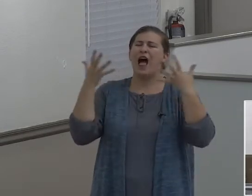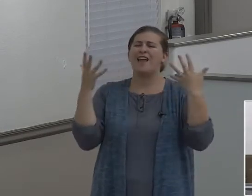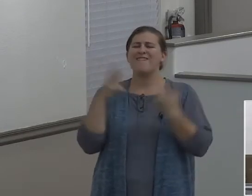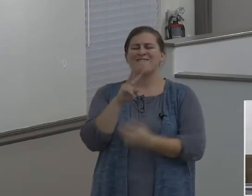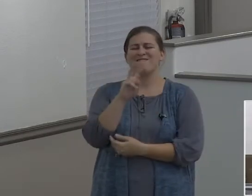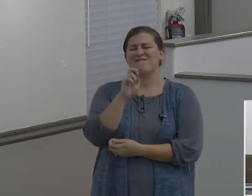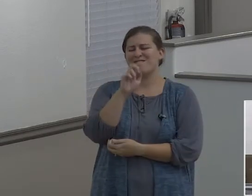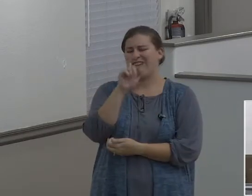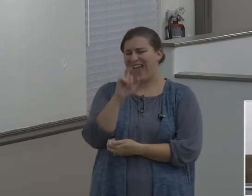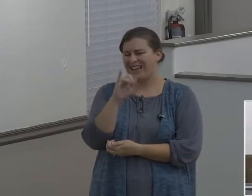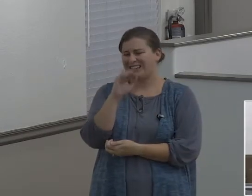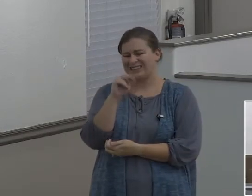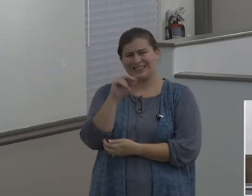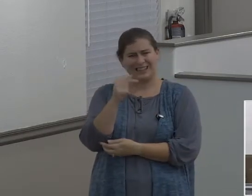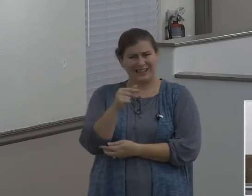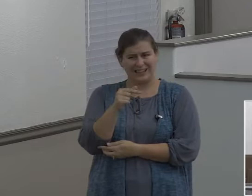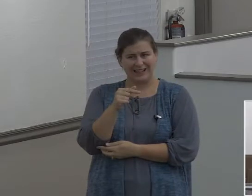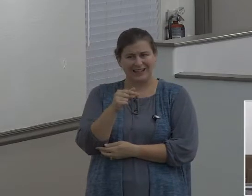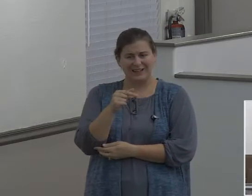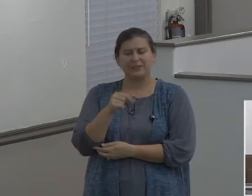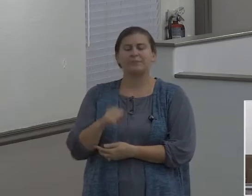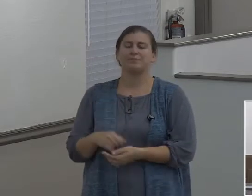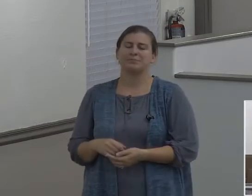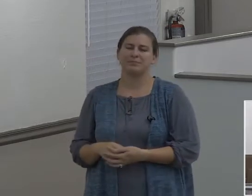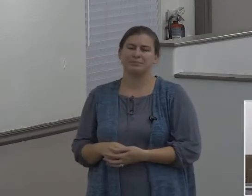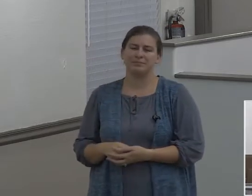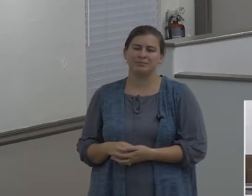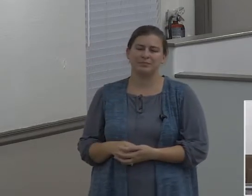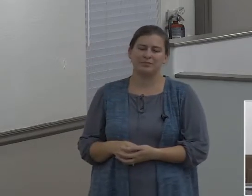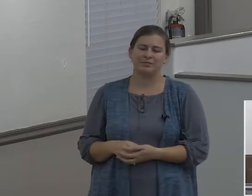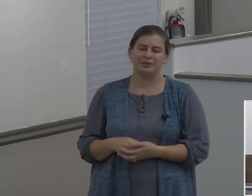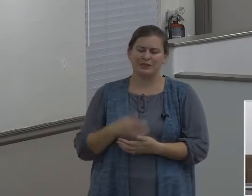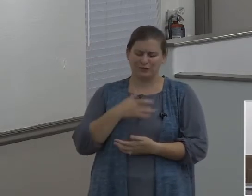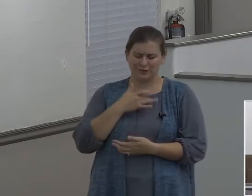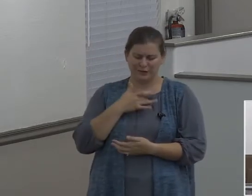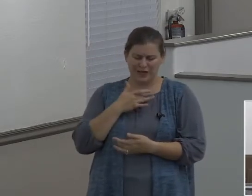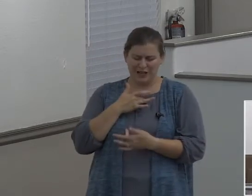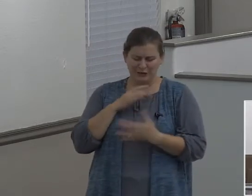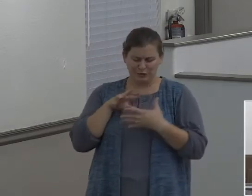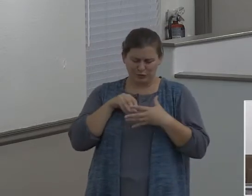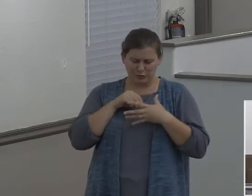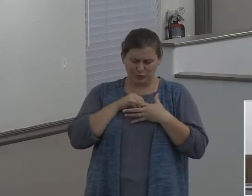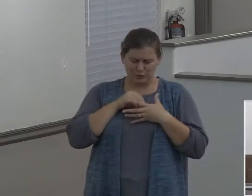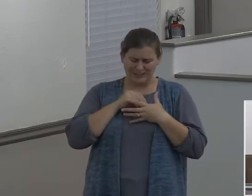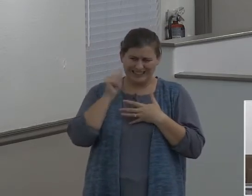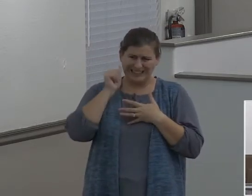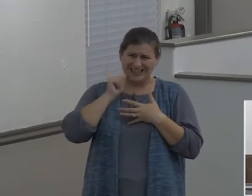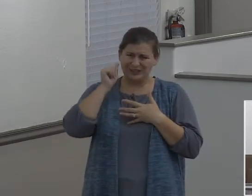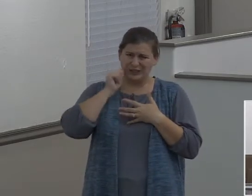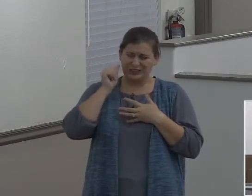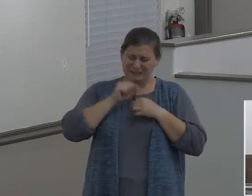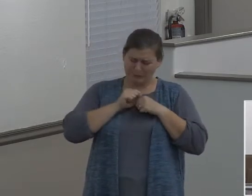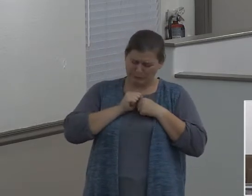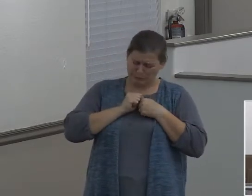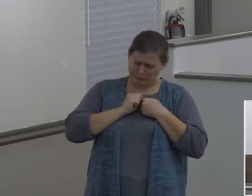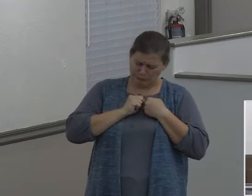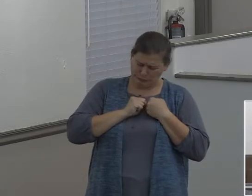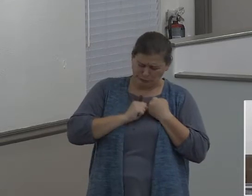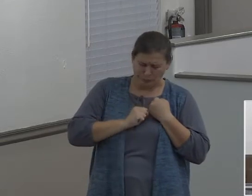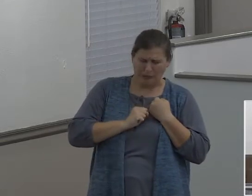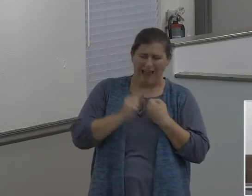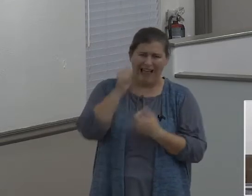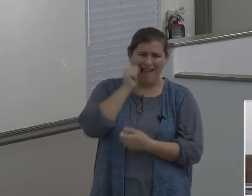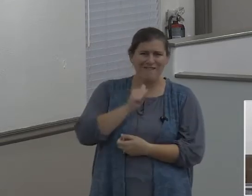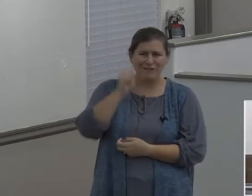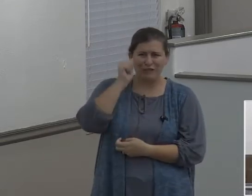He experienced a great deal of vexing of his spirit every day that he lived in Sodom. In 2 Peter chapter